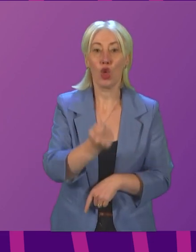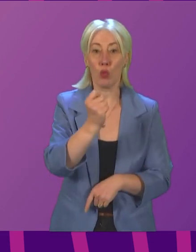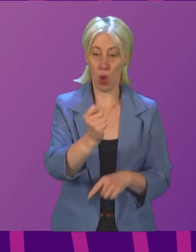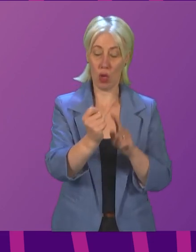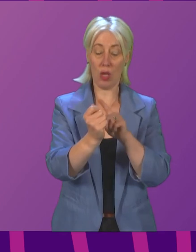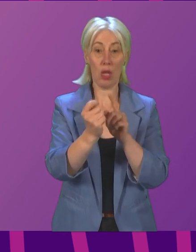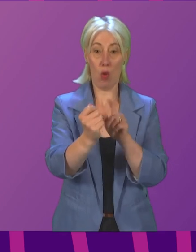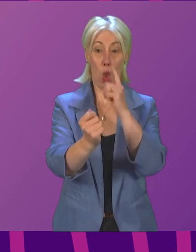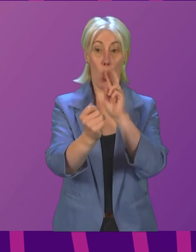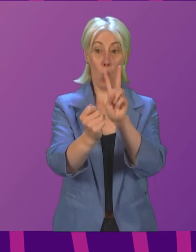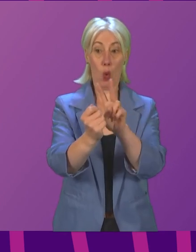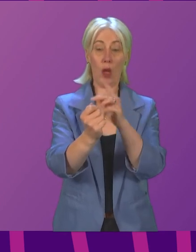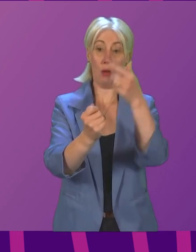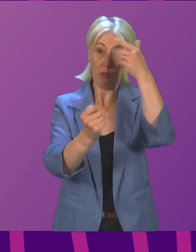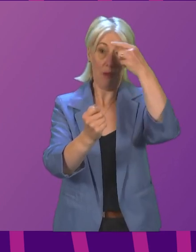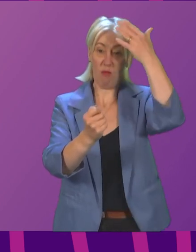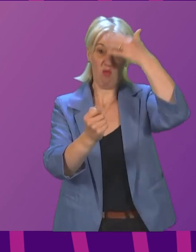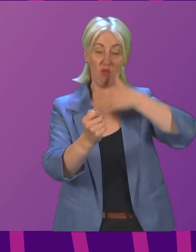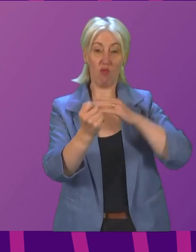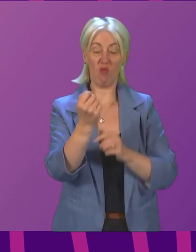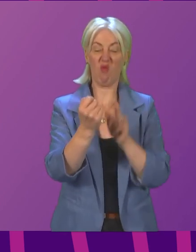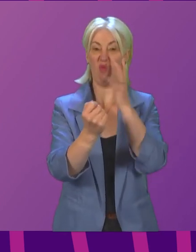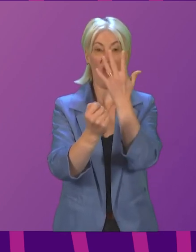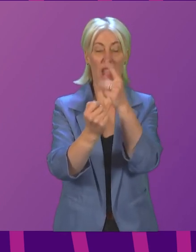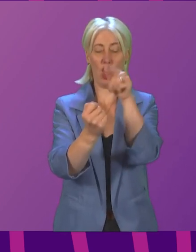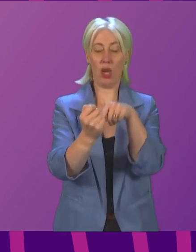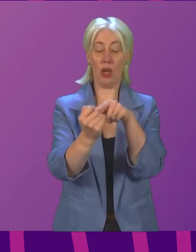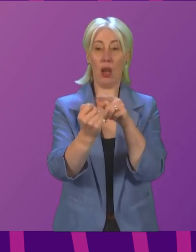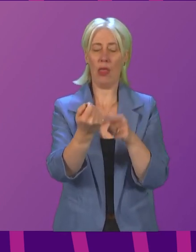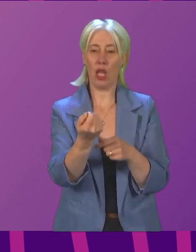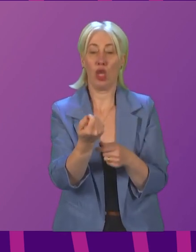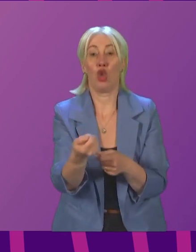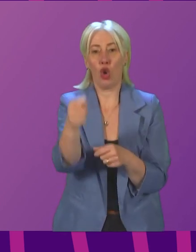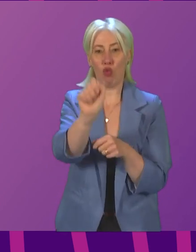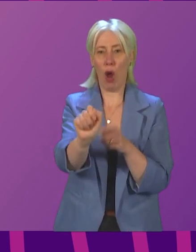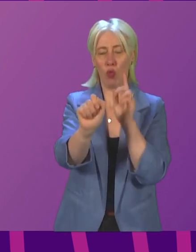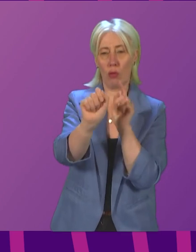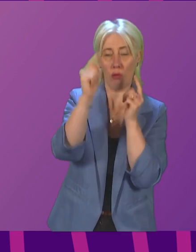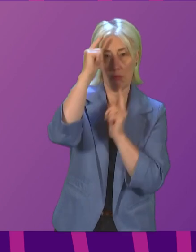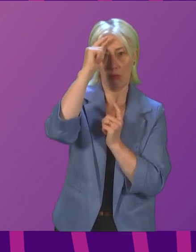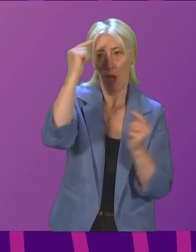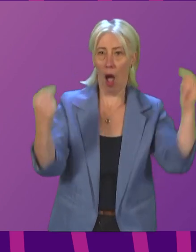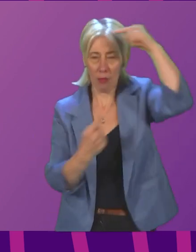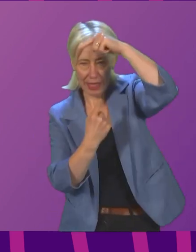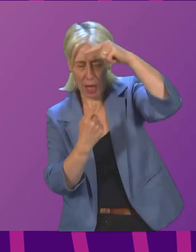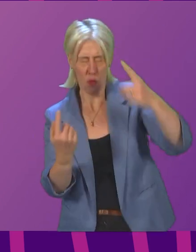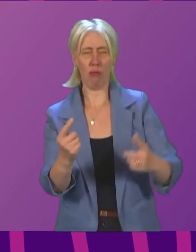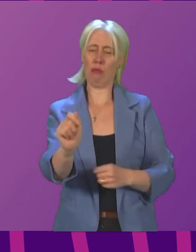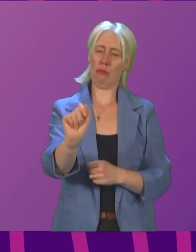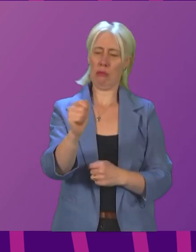way up, whilst the other displays it upside down. When things seem upside down,